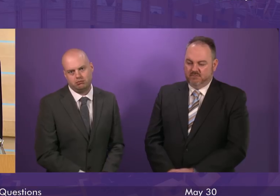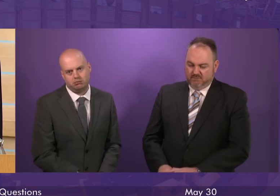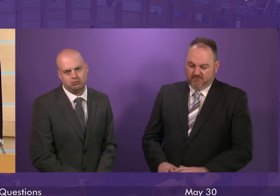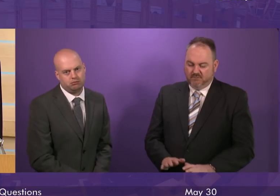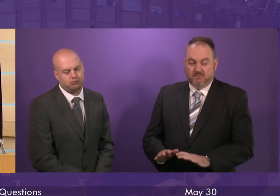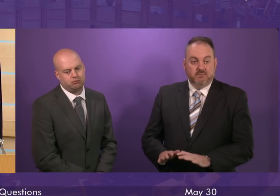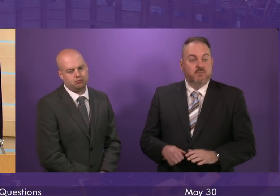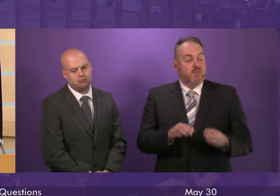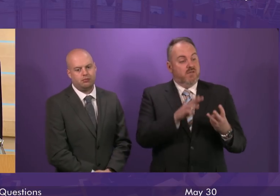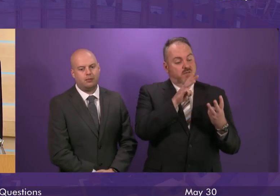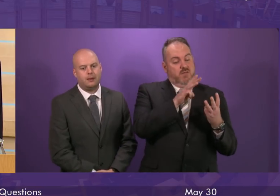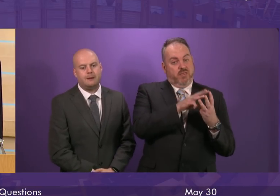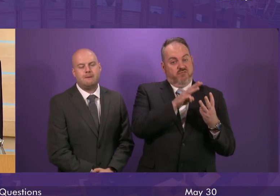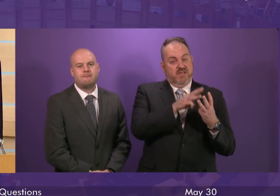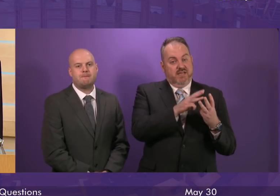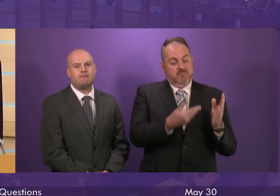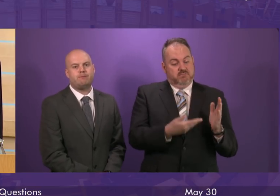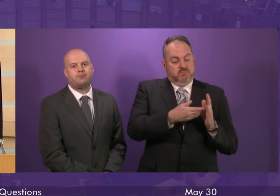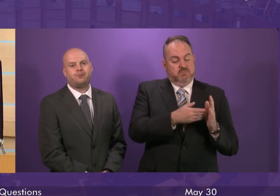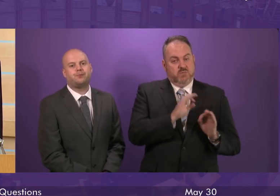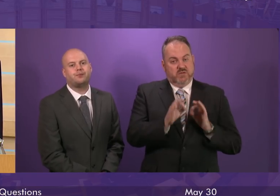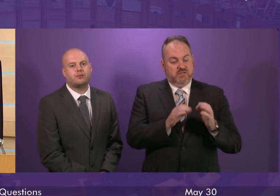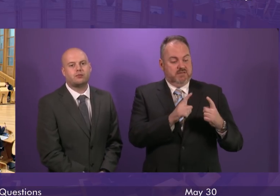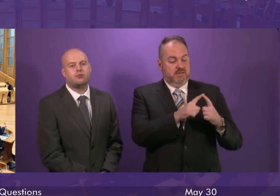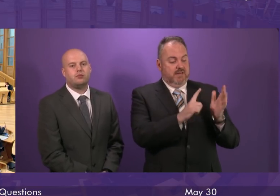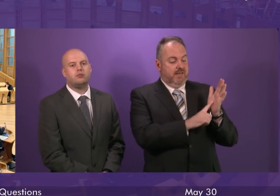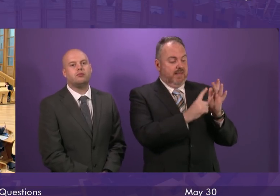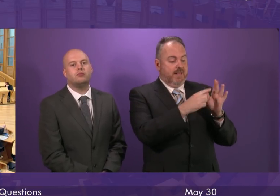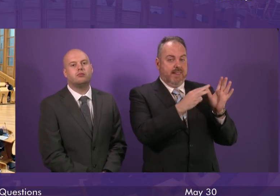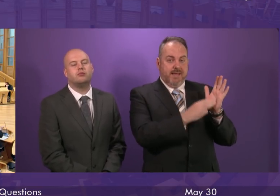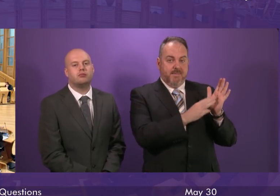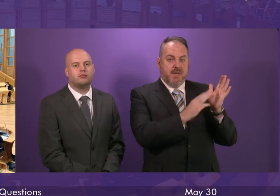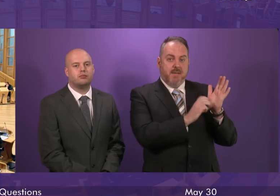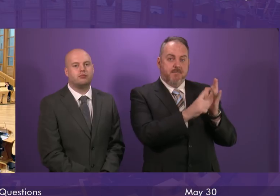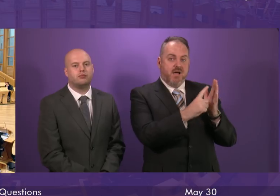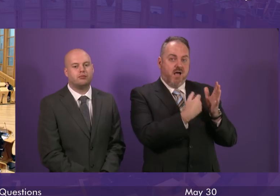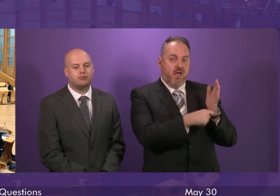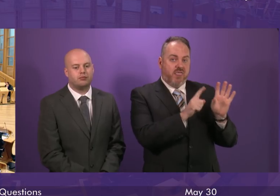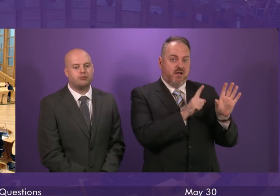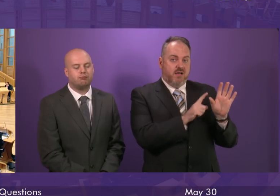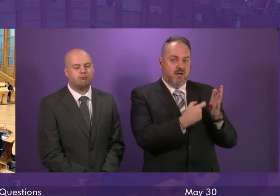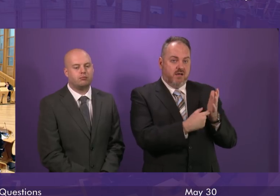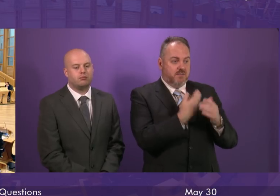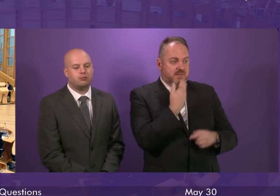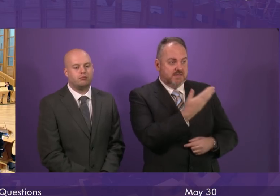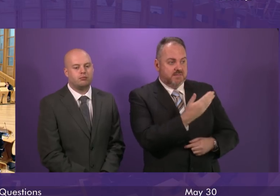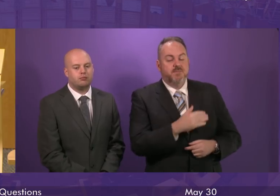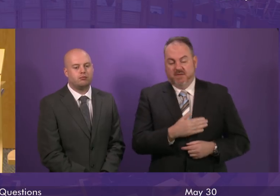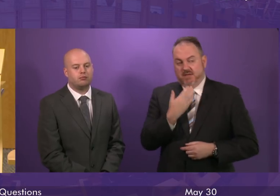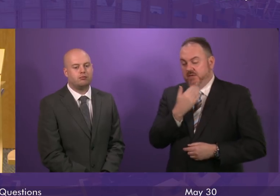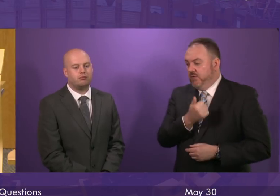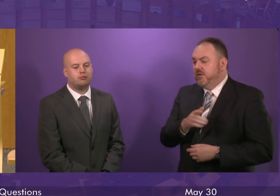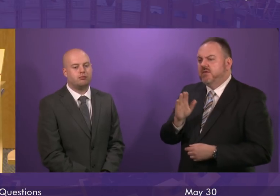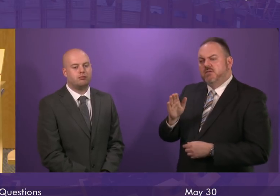We've got three constituency supplementaries, the first from Lee MacArthur to be followed by Rachel Hamilton. Lee MacArthur. The First Minister will be